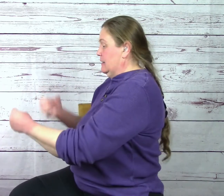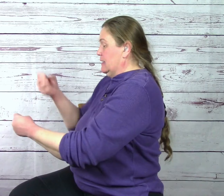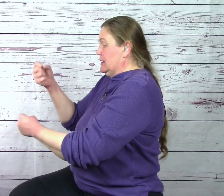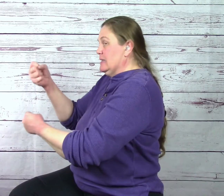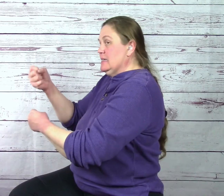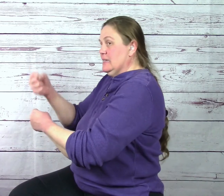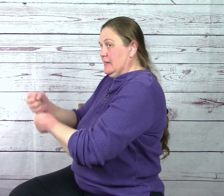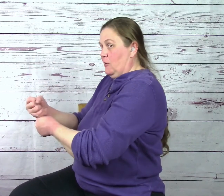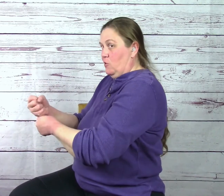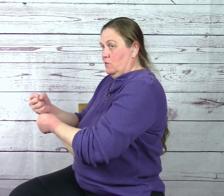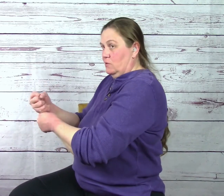Year.